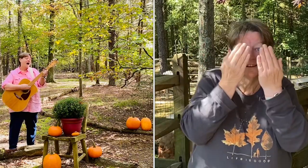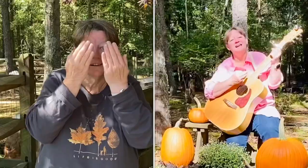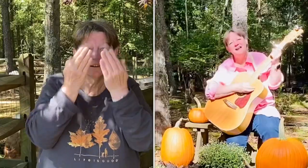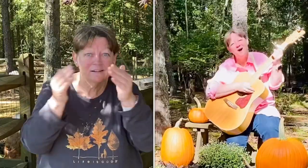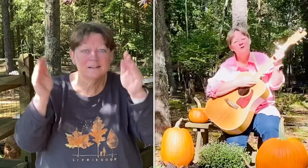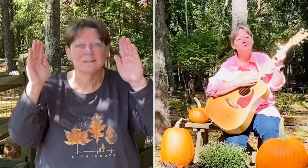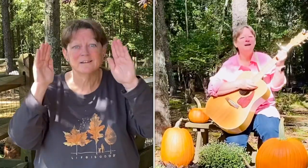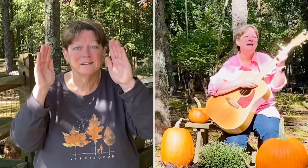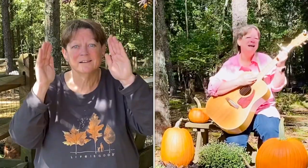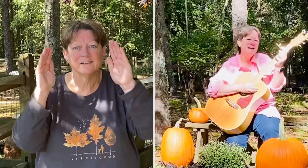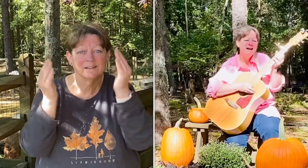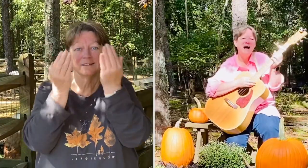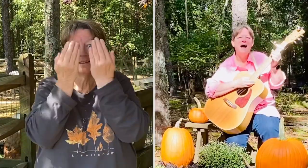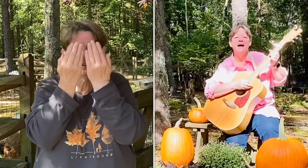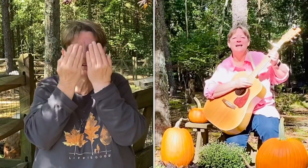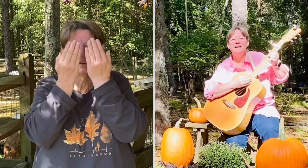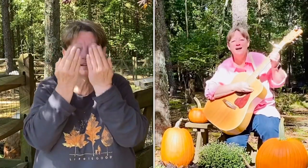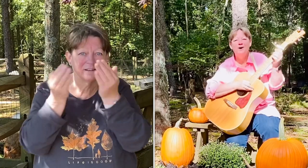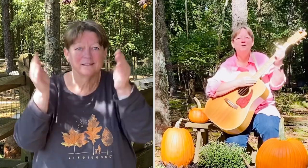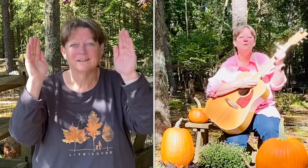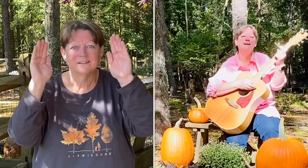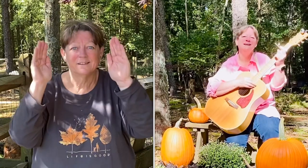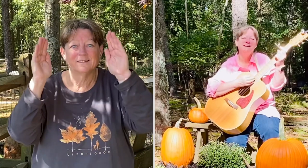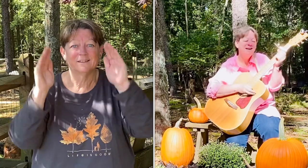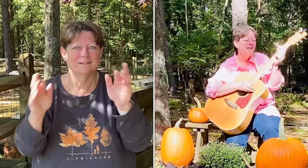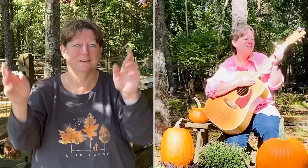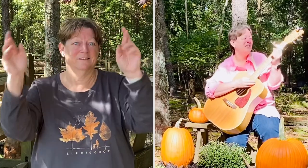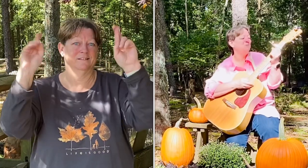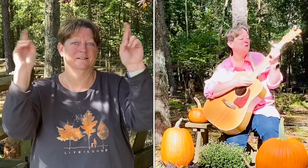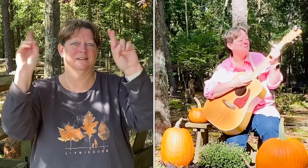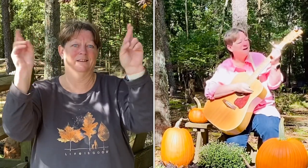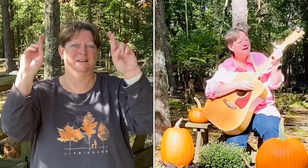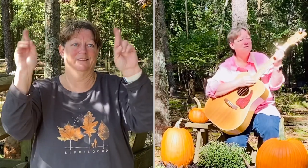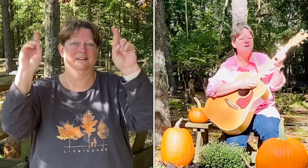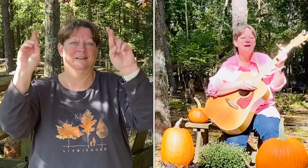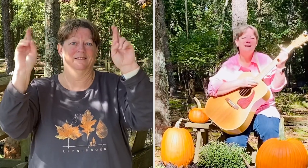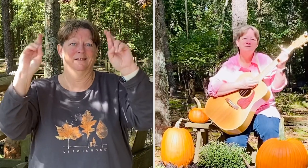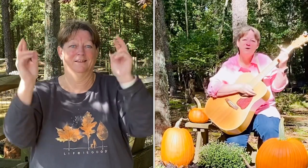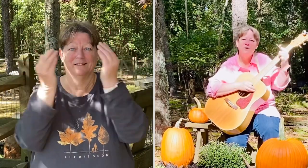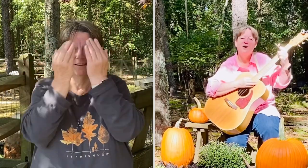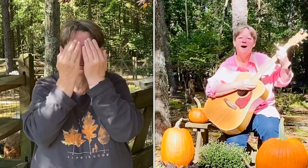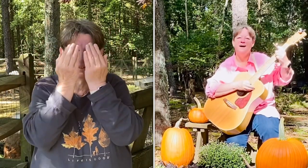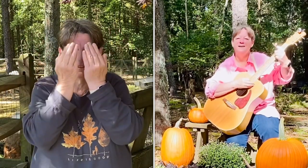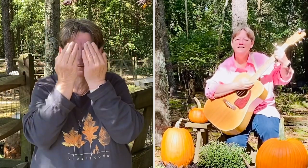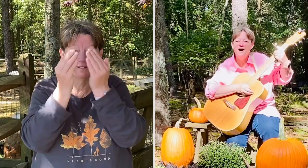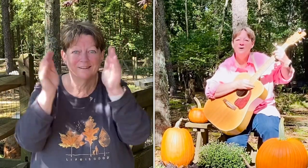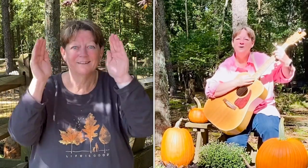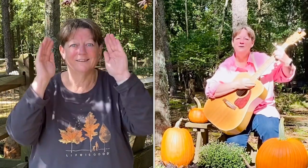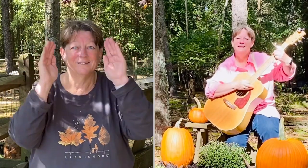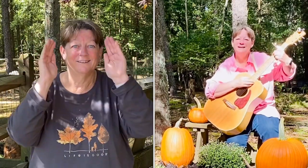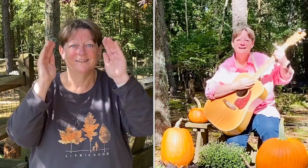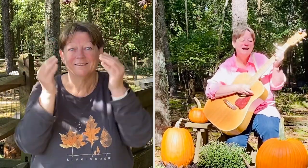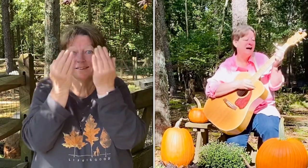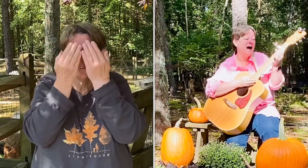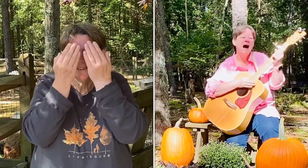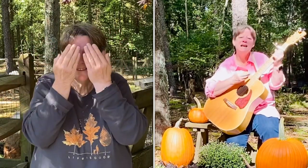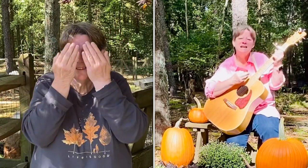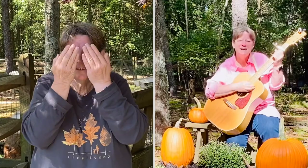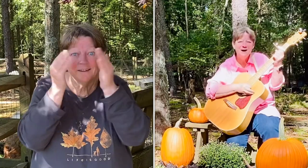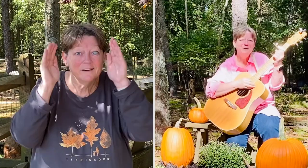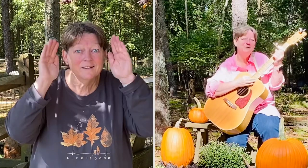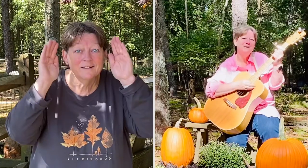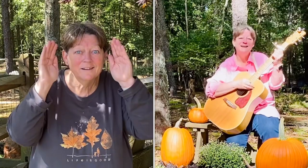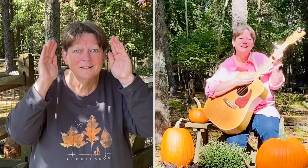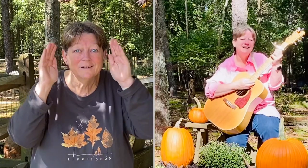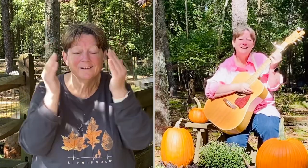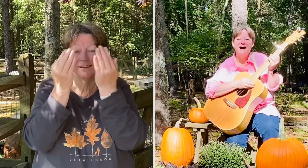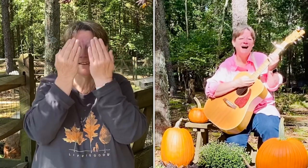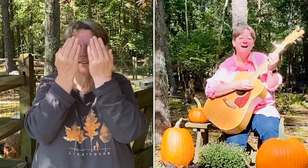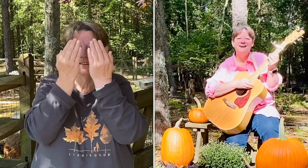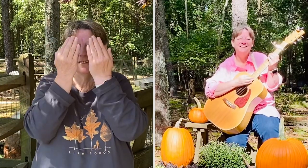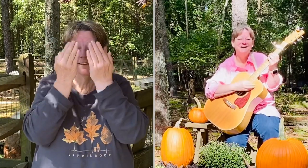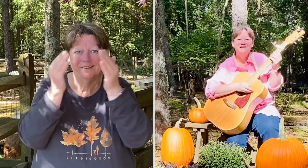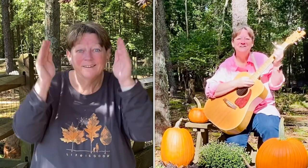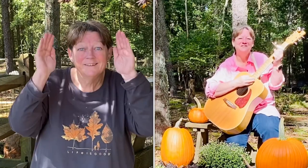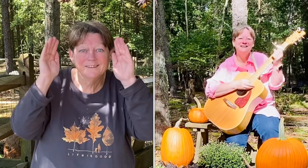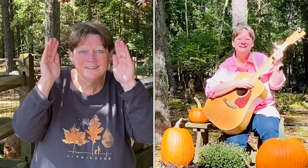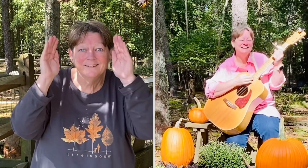halloween